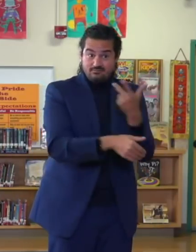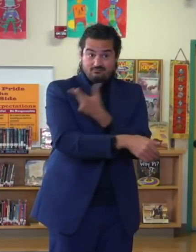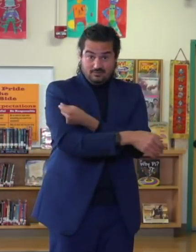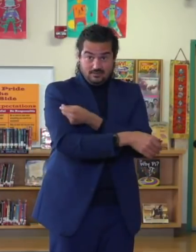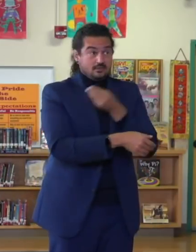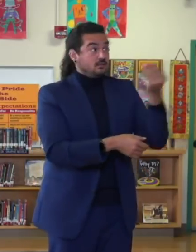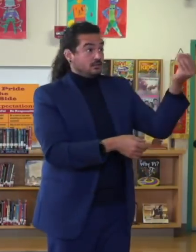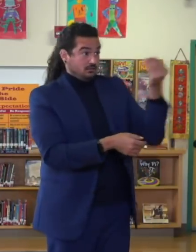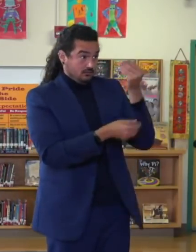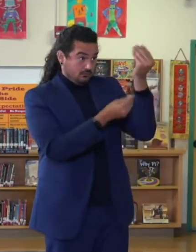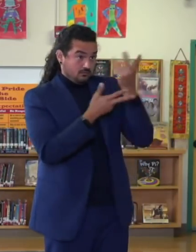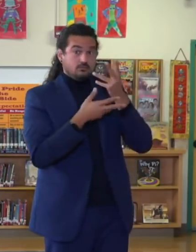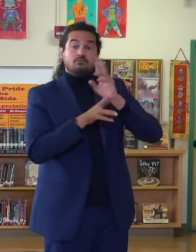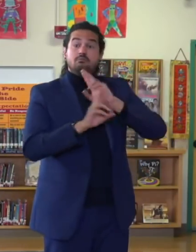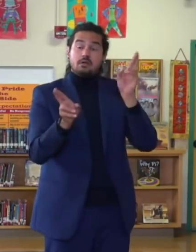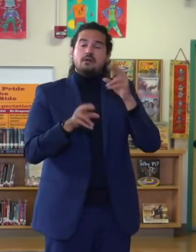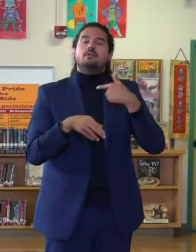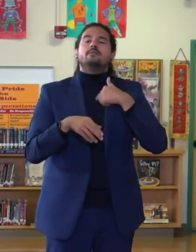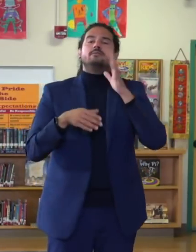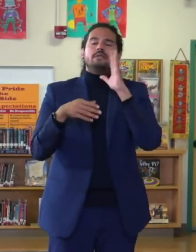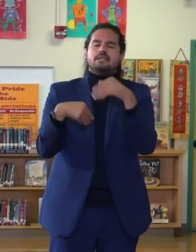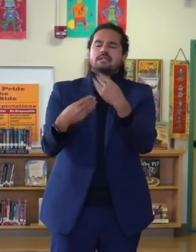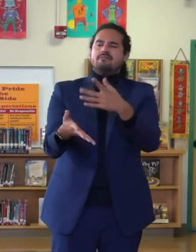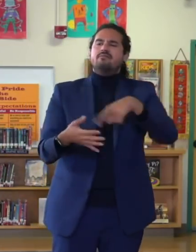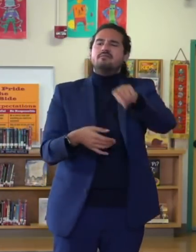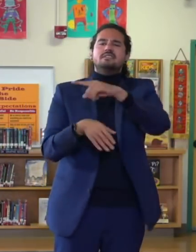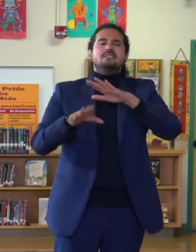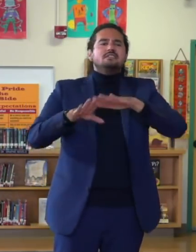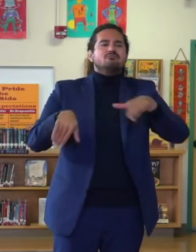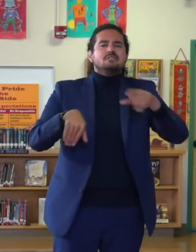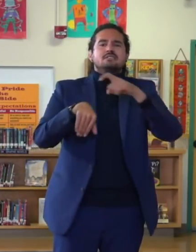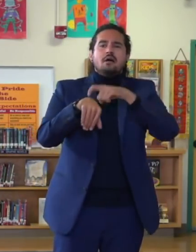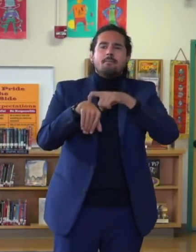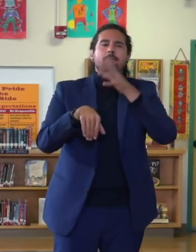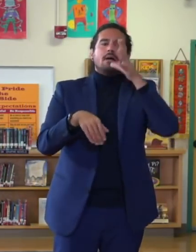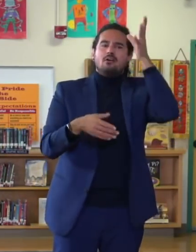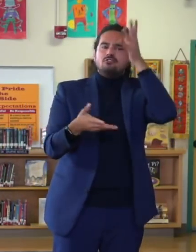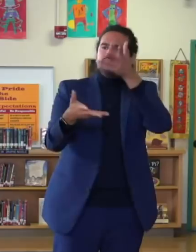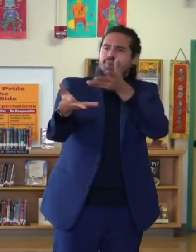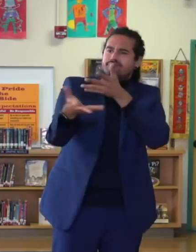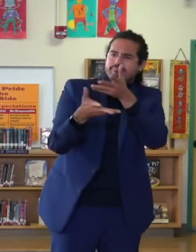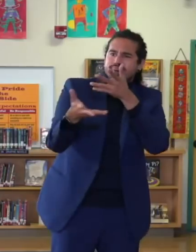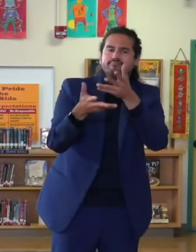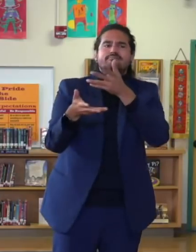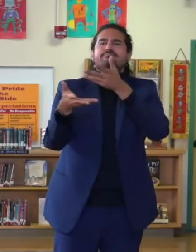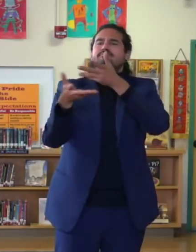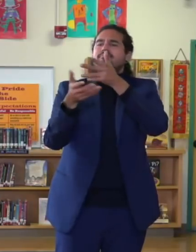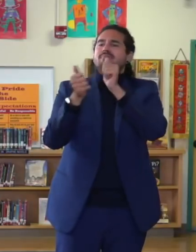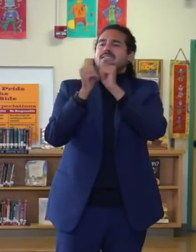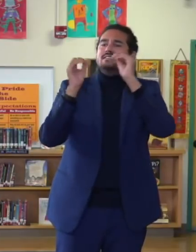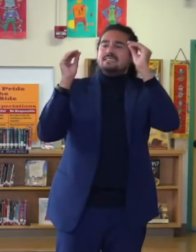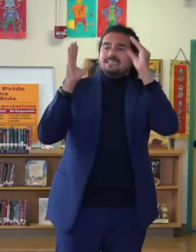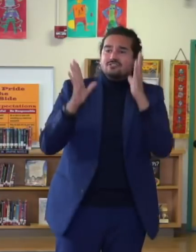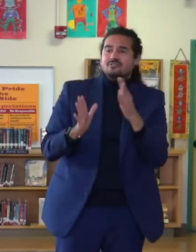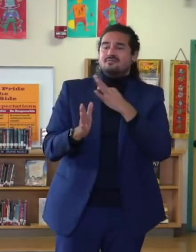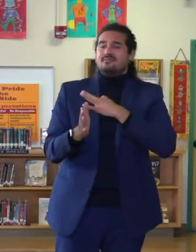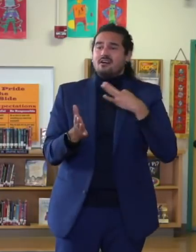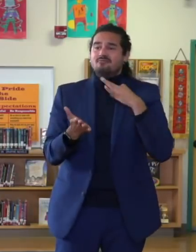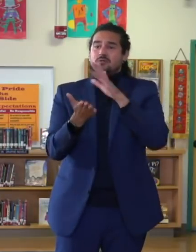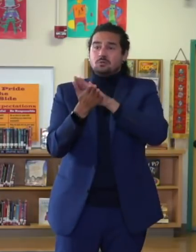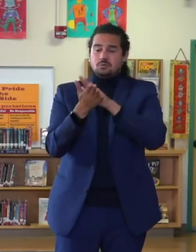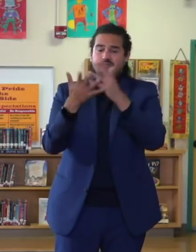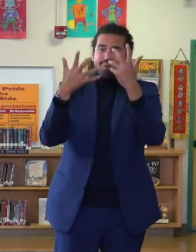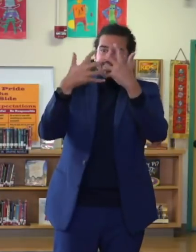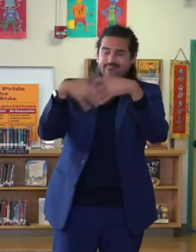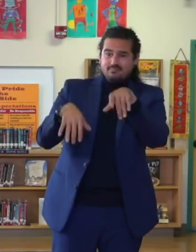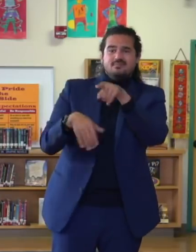parents and educators to build more trust and confidence, and build out a logistics so